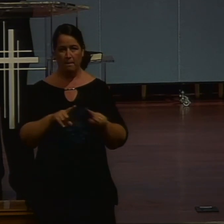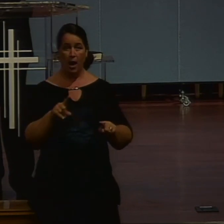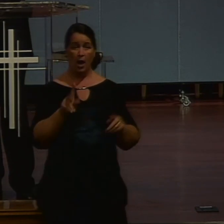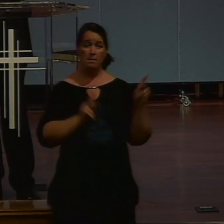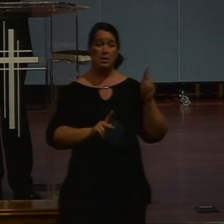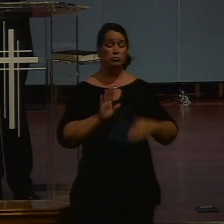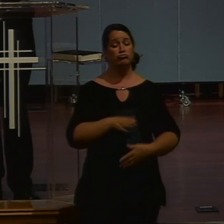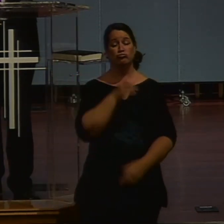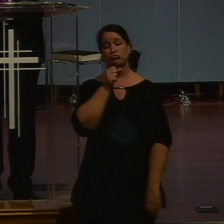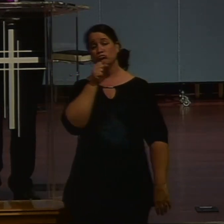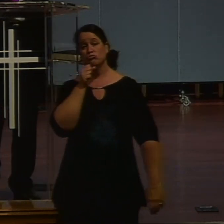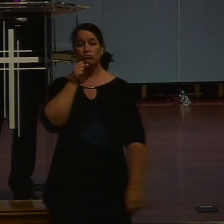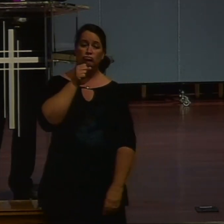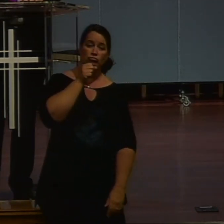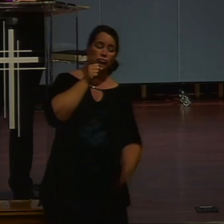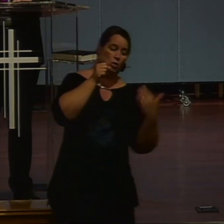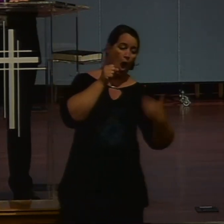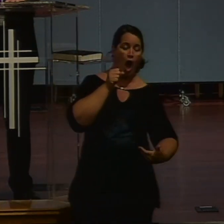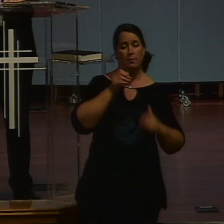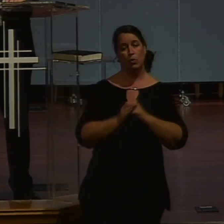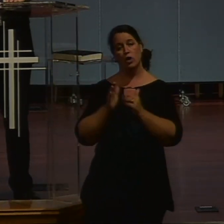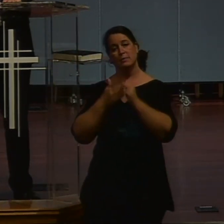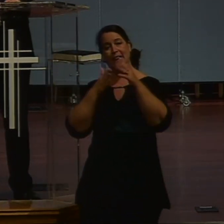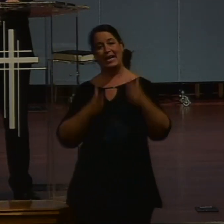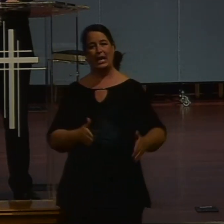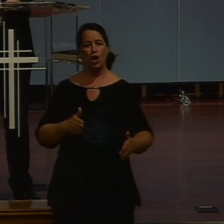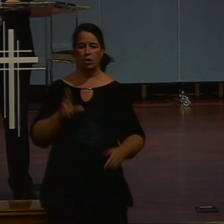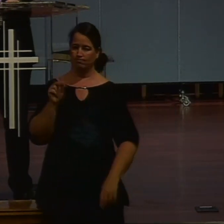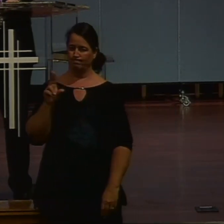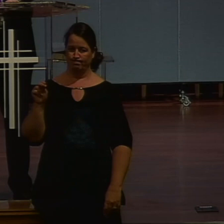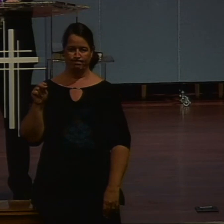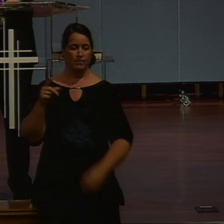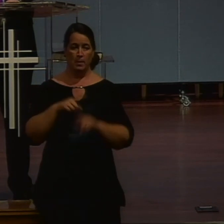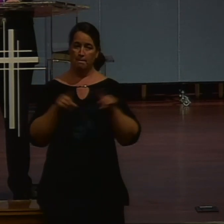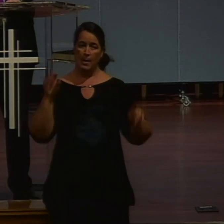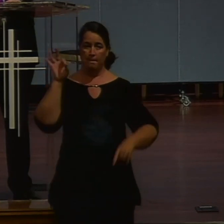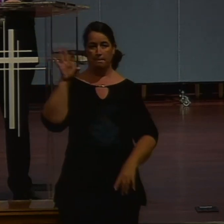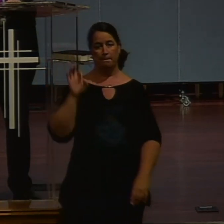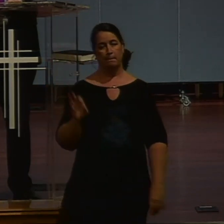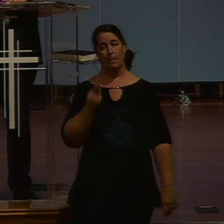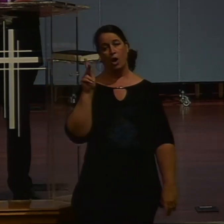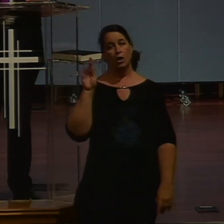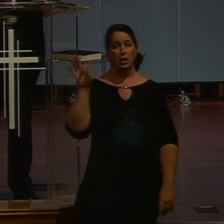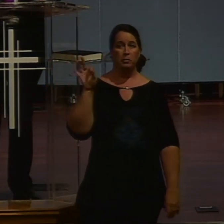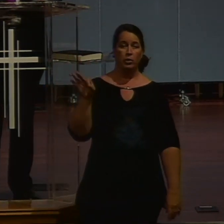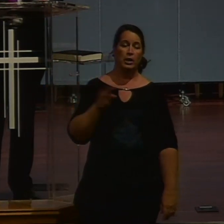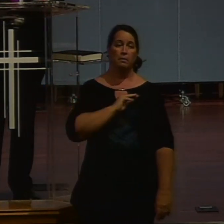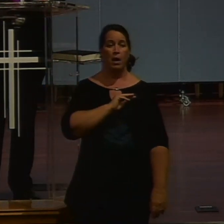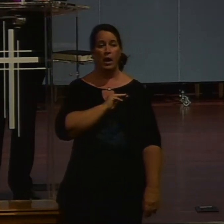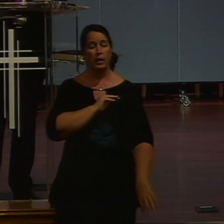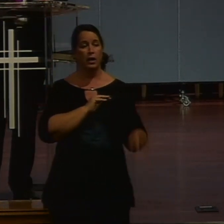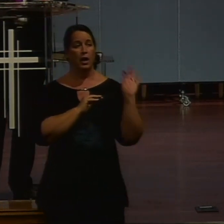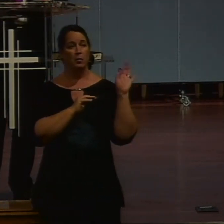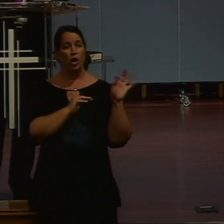People equate. Singing with worship. Now the actual service starts. And Pastor Mark's going to preach. Or Pastor Mike's going to preach. Or Pastor